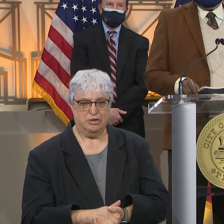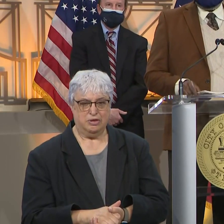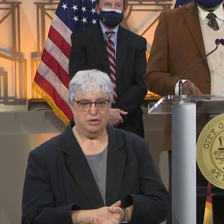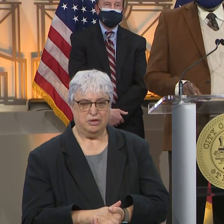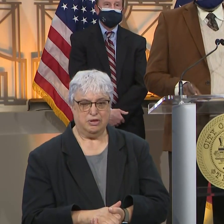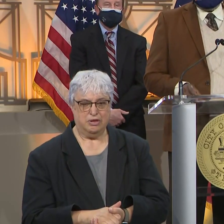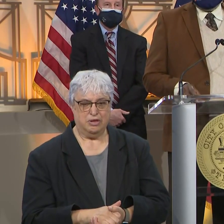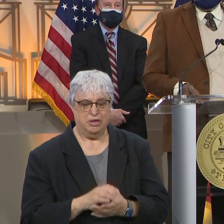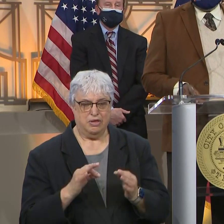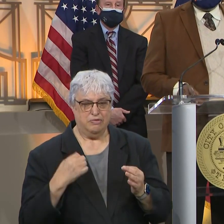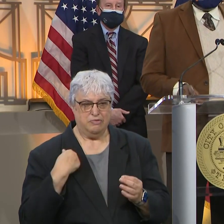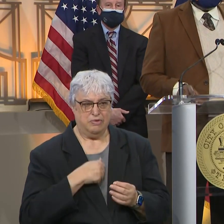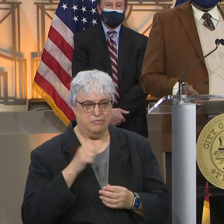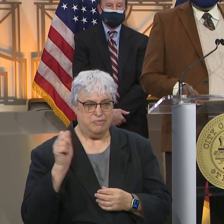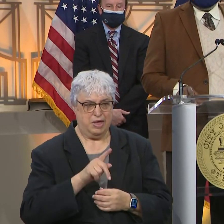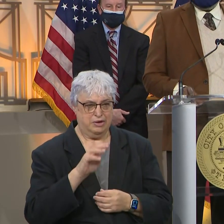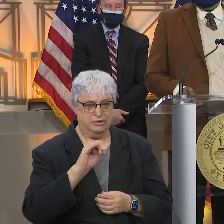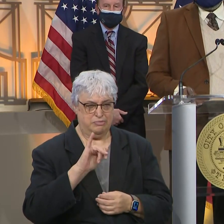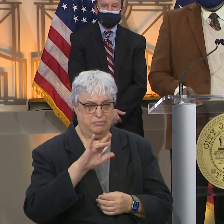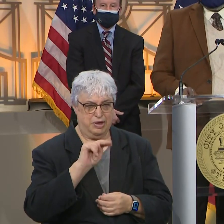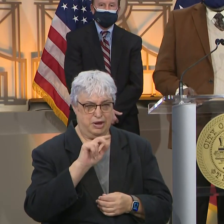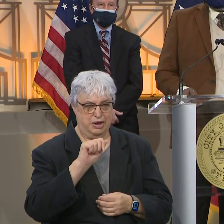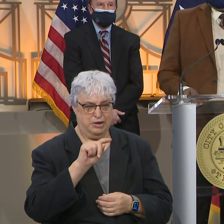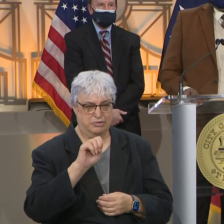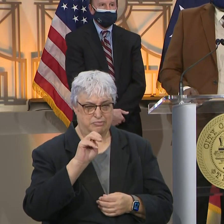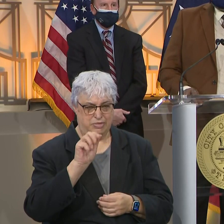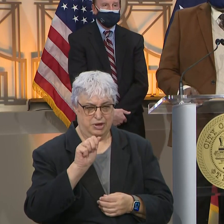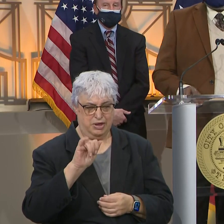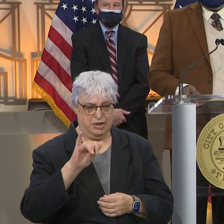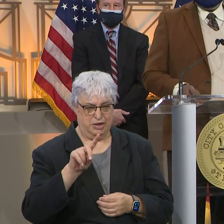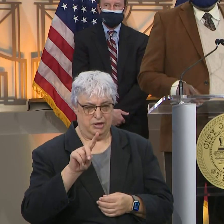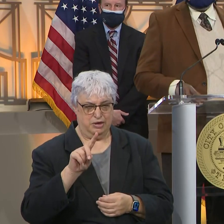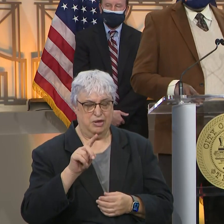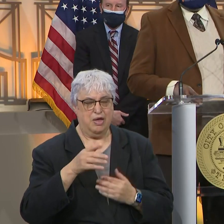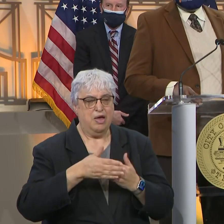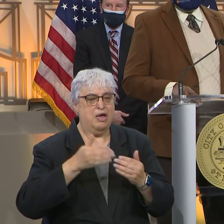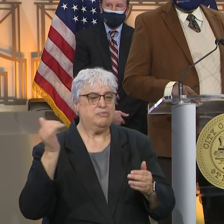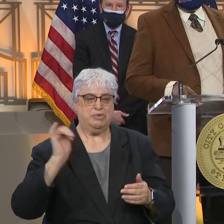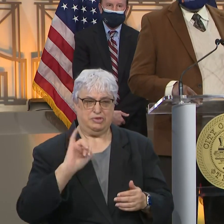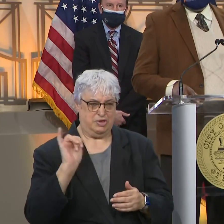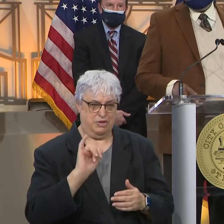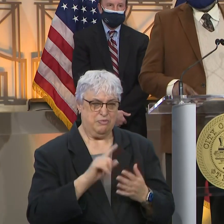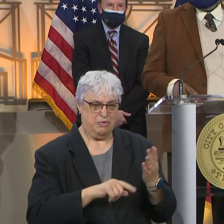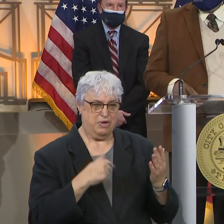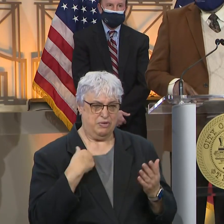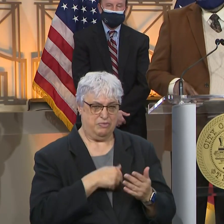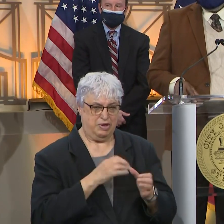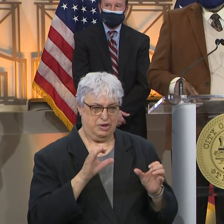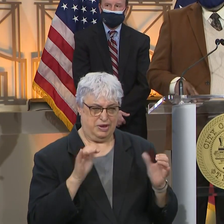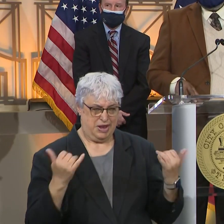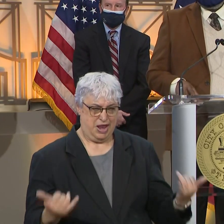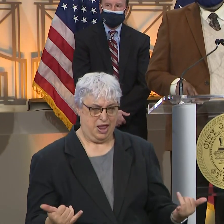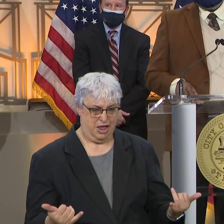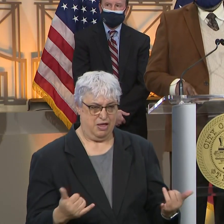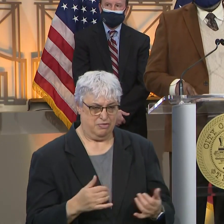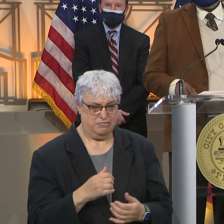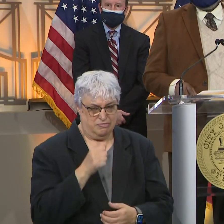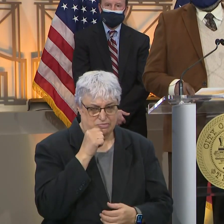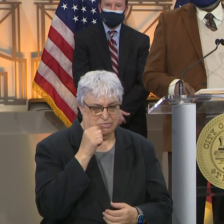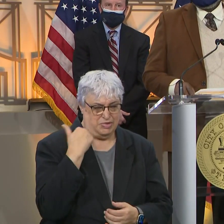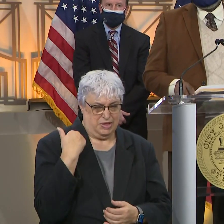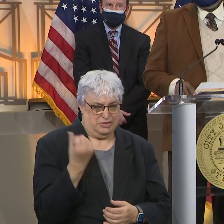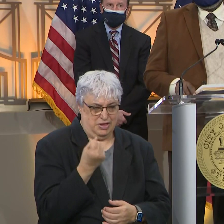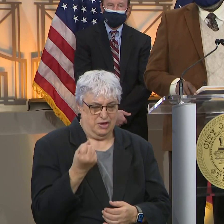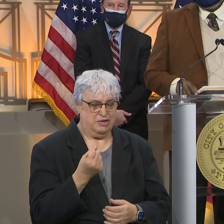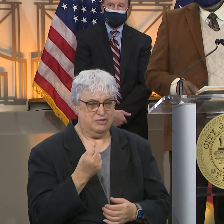If we went back to Minute Maid, basically the layout would be similar to what the mayor described. There are